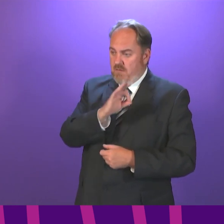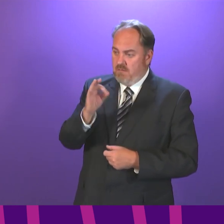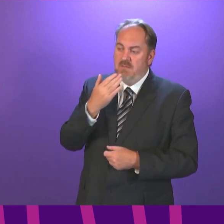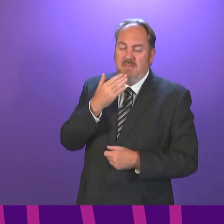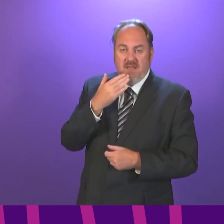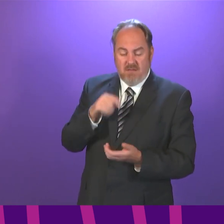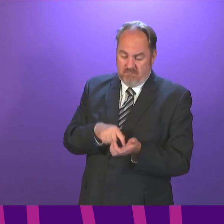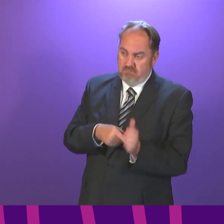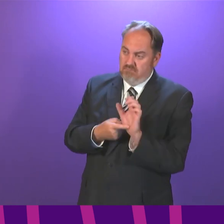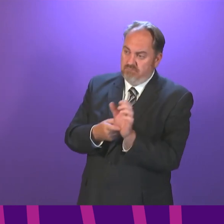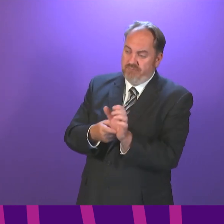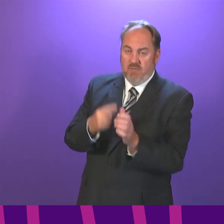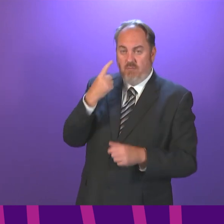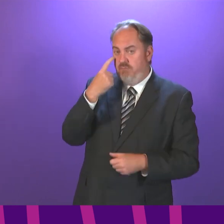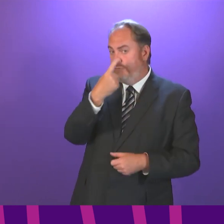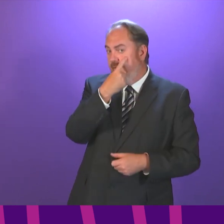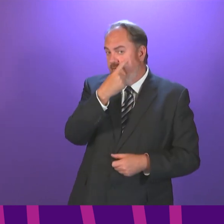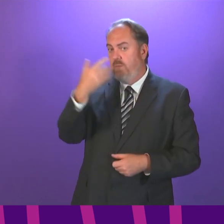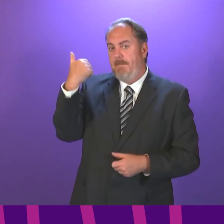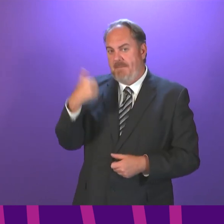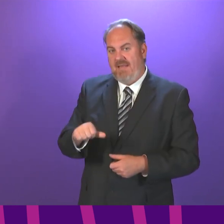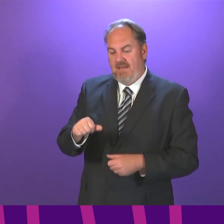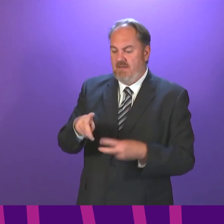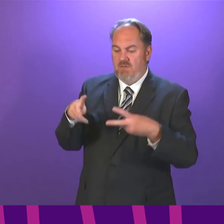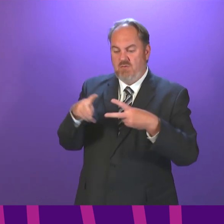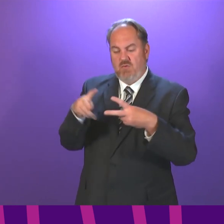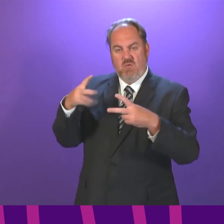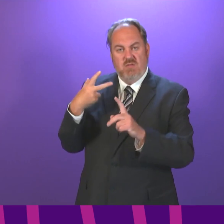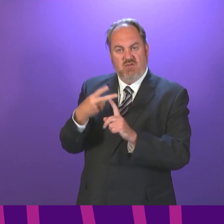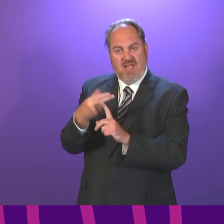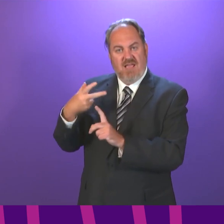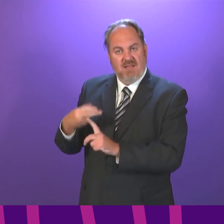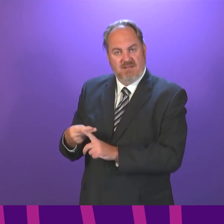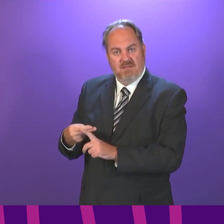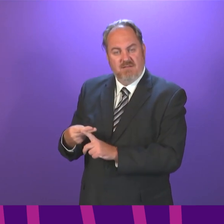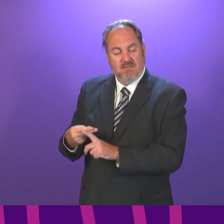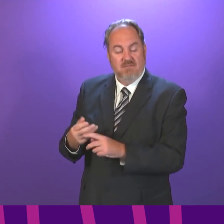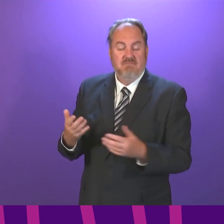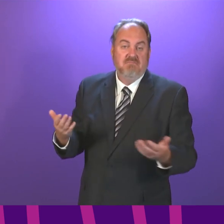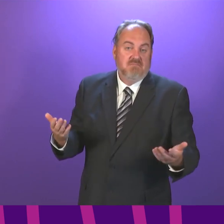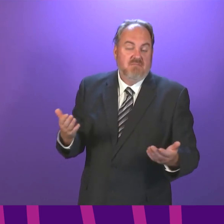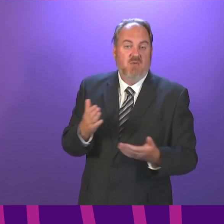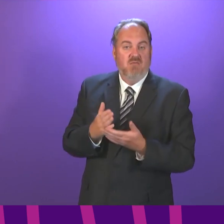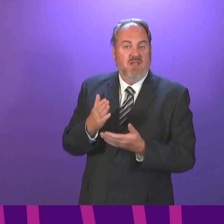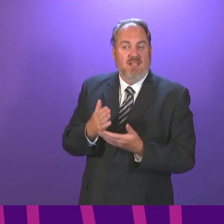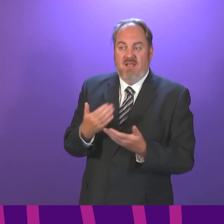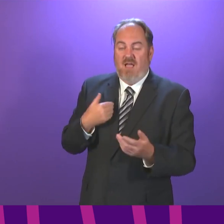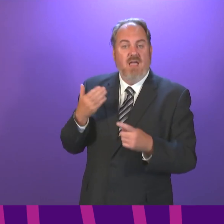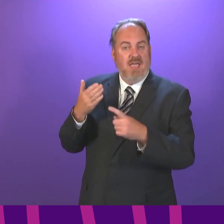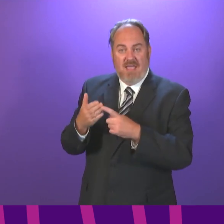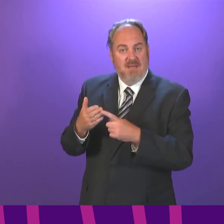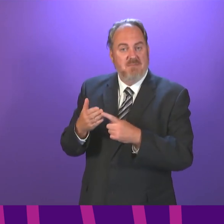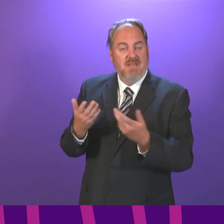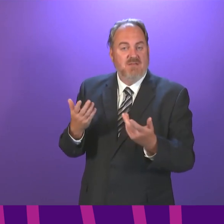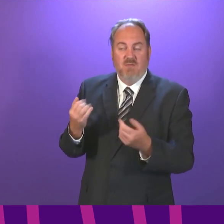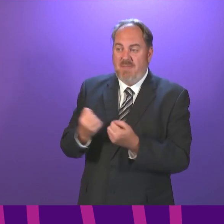think about whether they could play some part in making these settings safer than they might